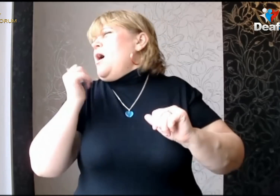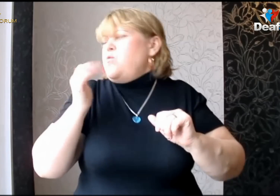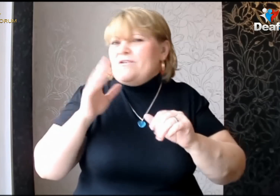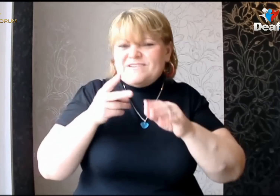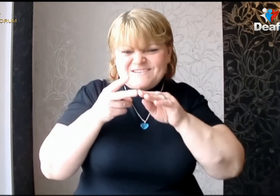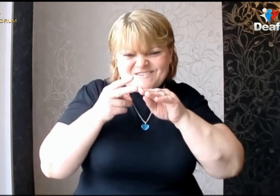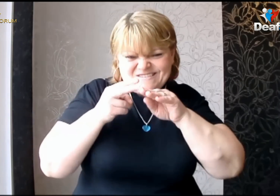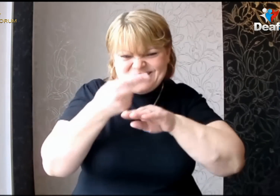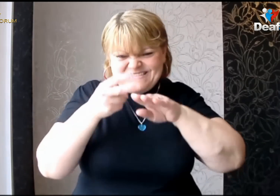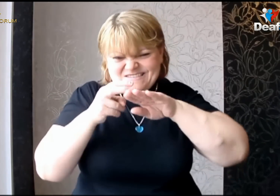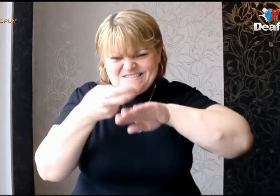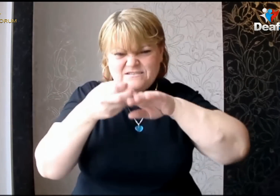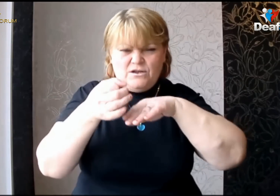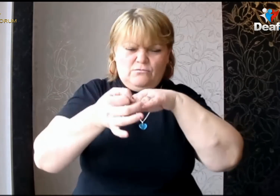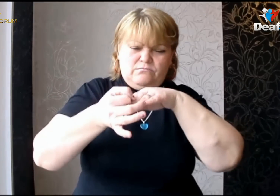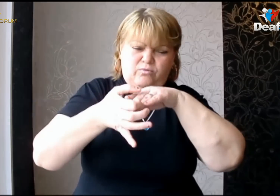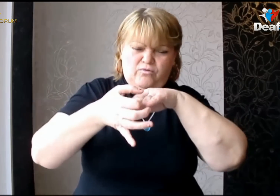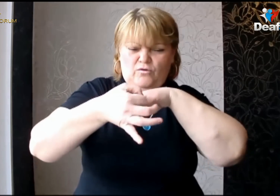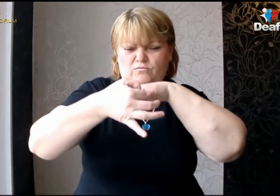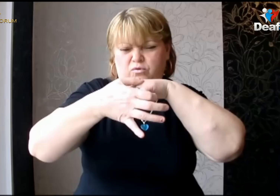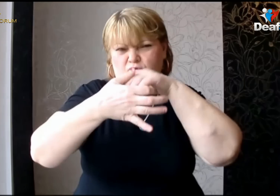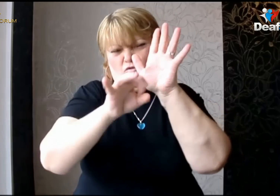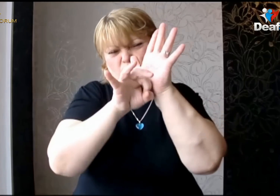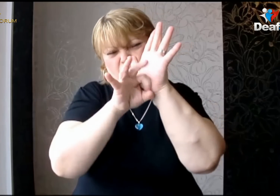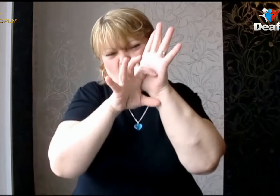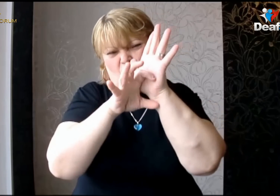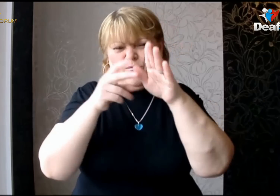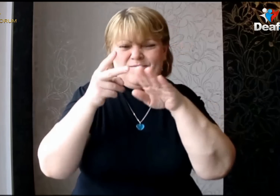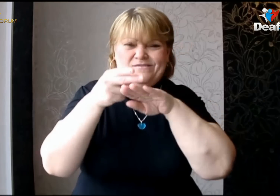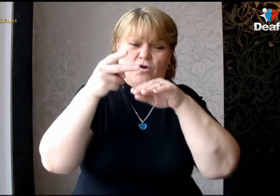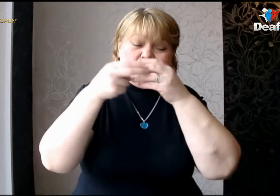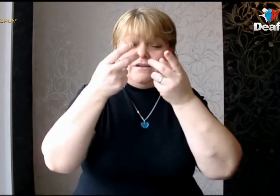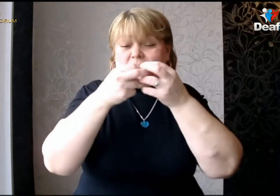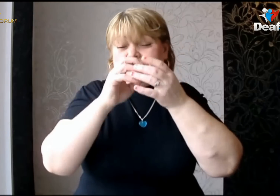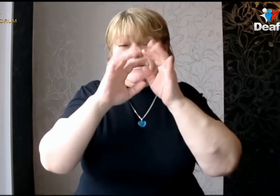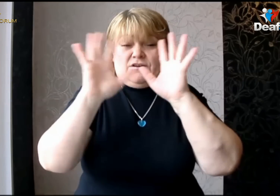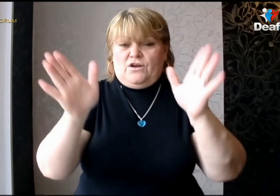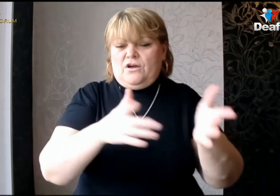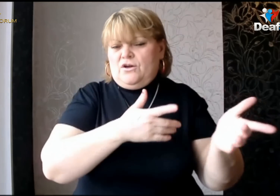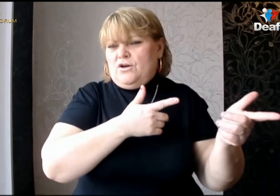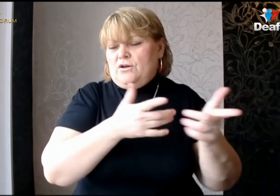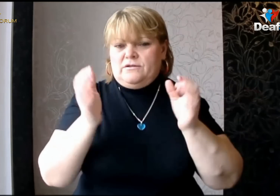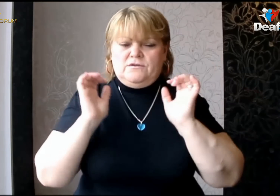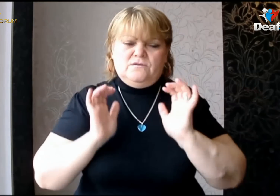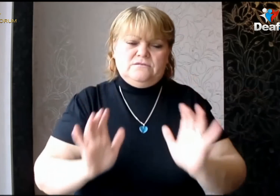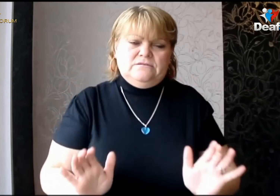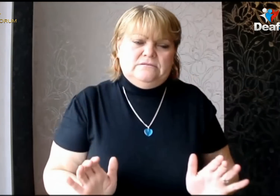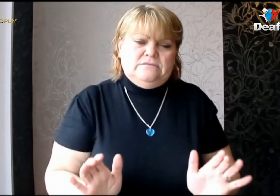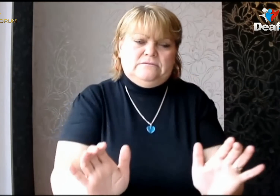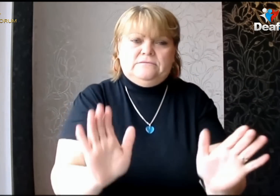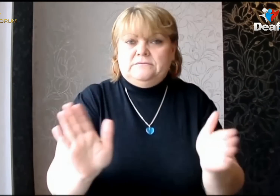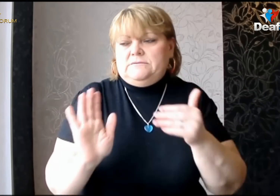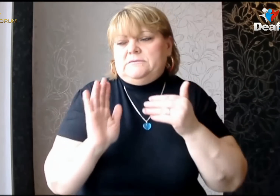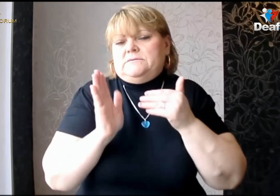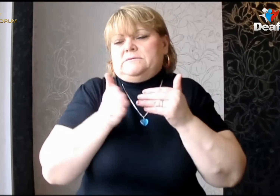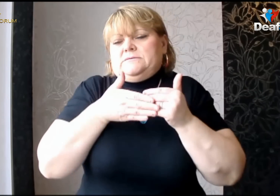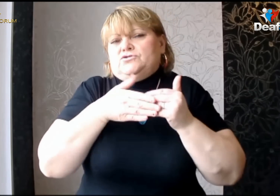of your snakes Where your will is held Please run away with me to